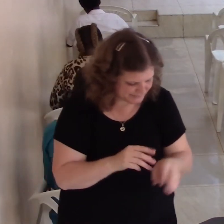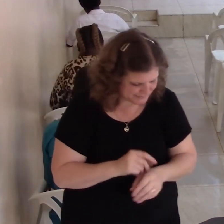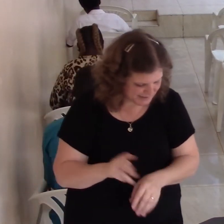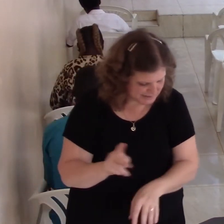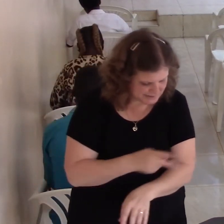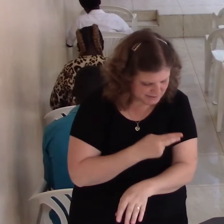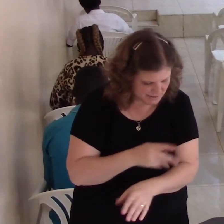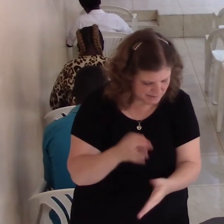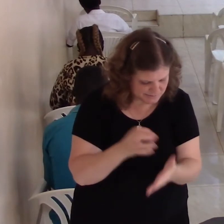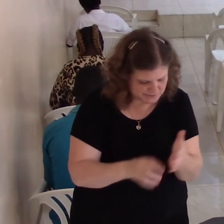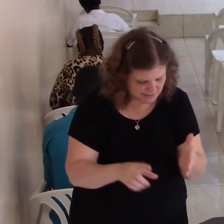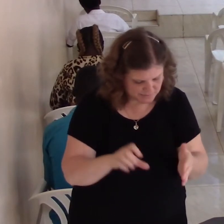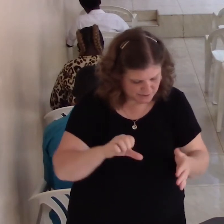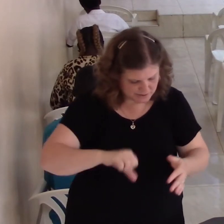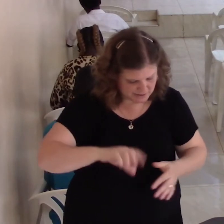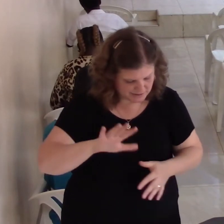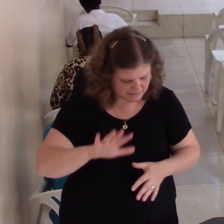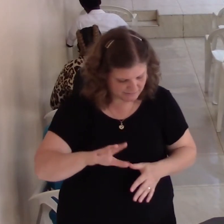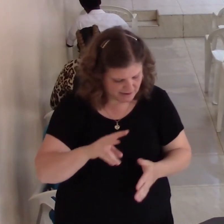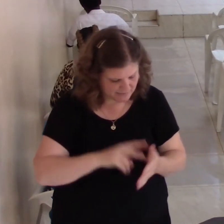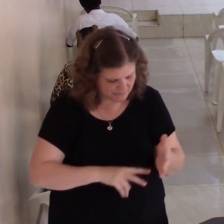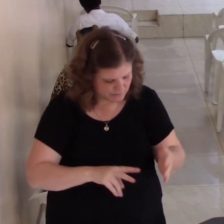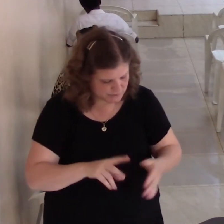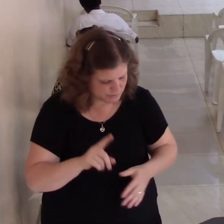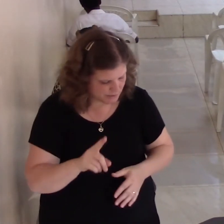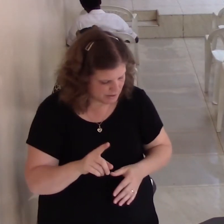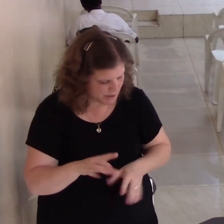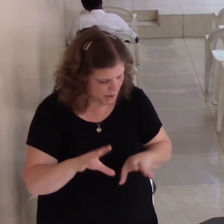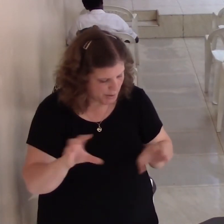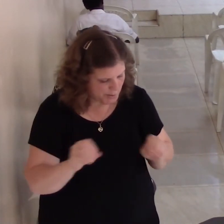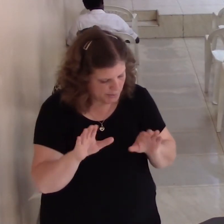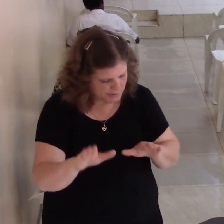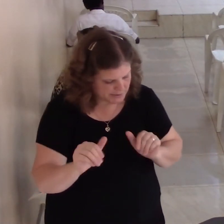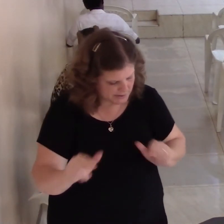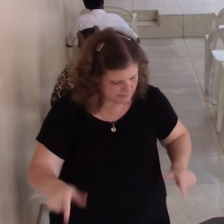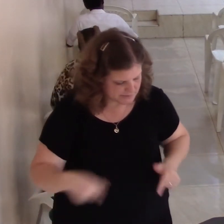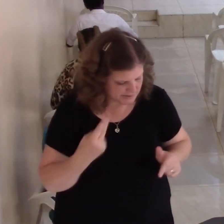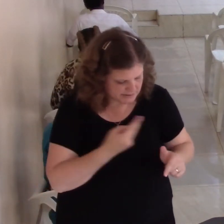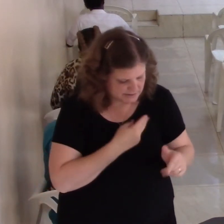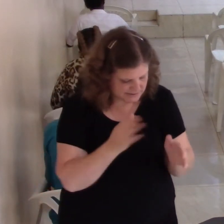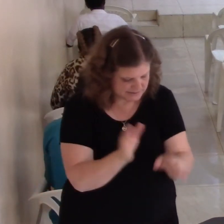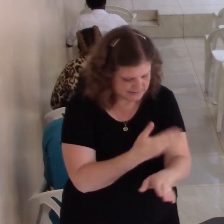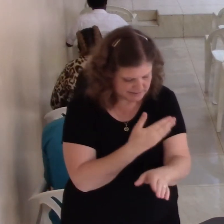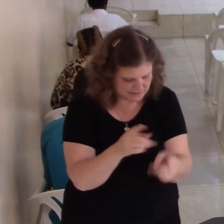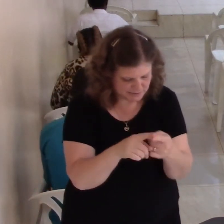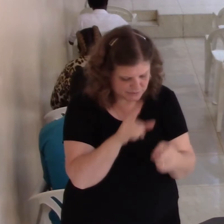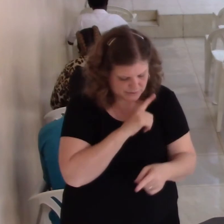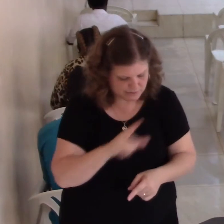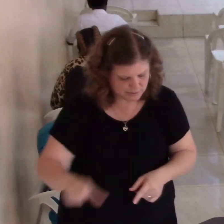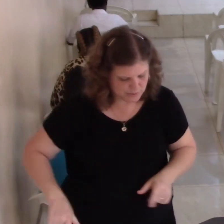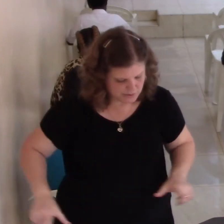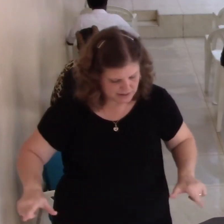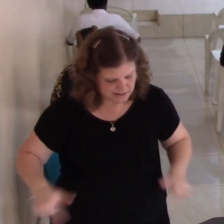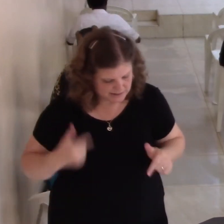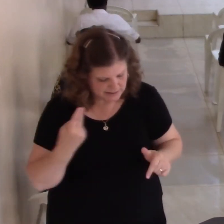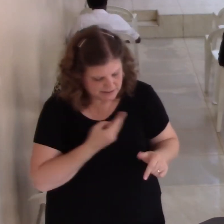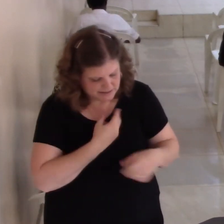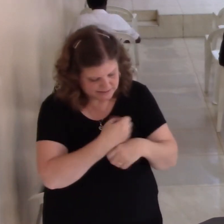verse 1. Let us make the joy of the noise to the rock of our salvation.